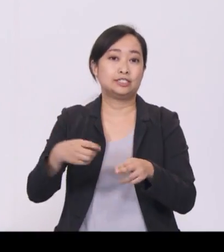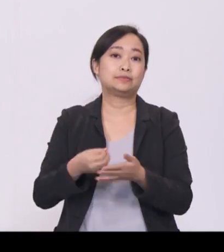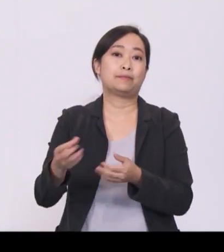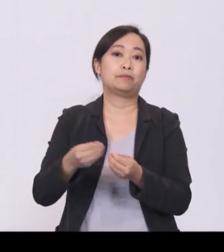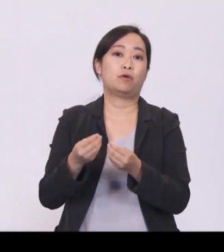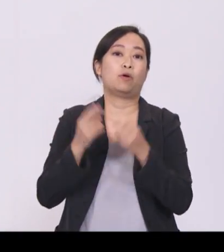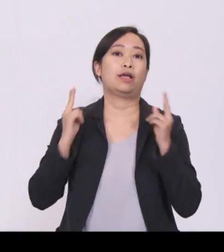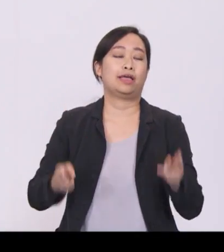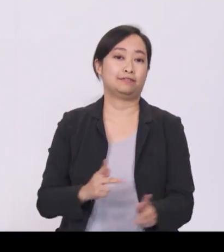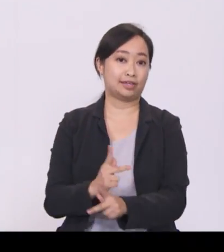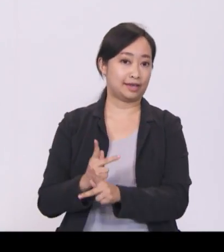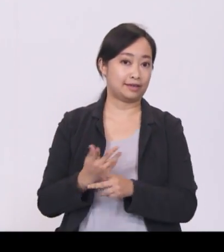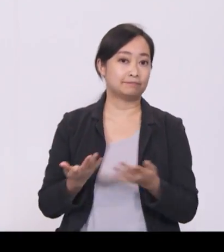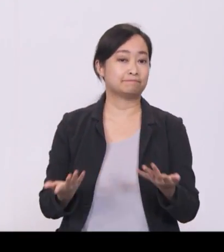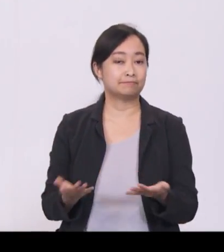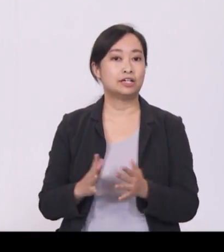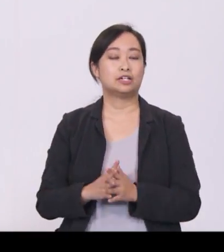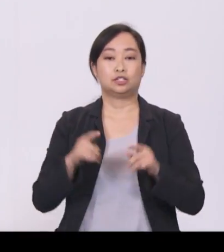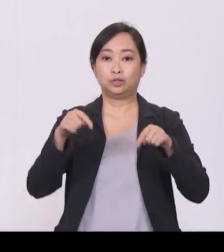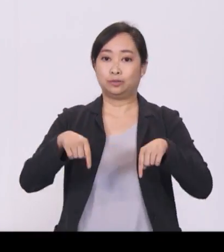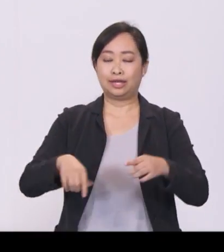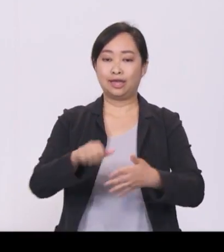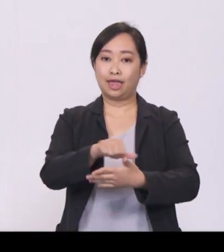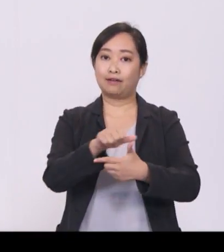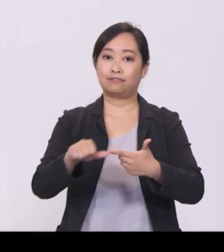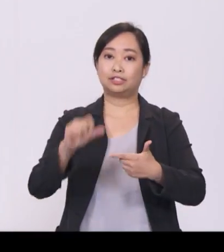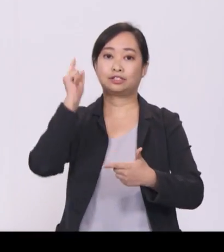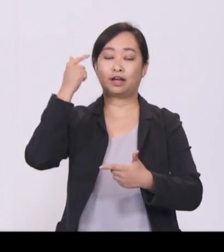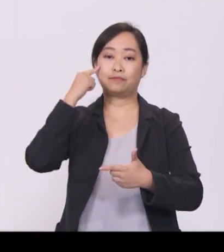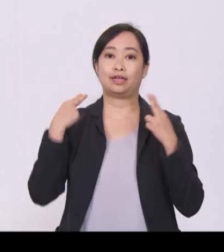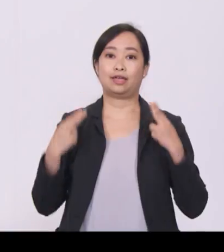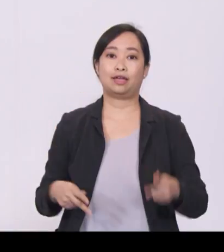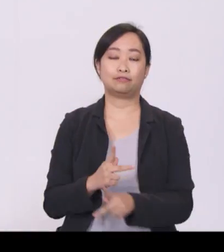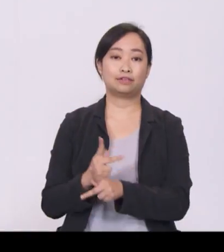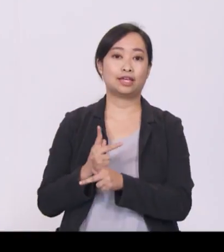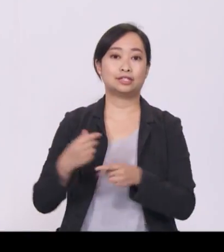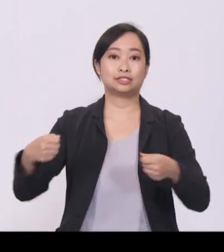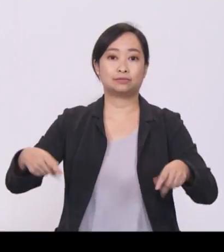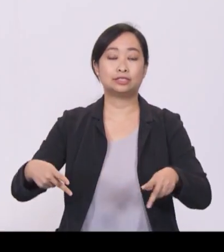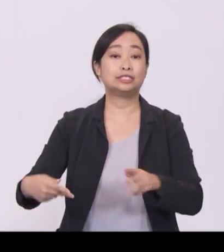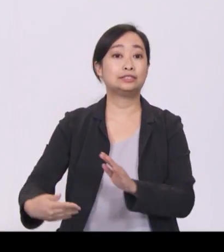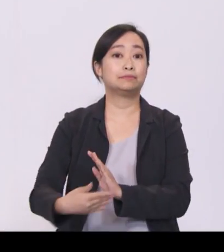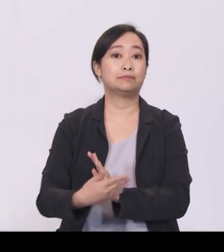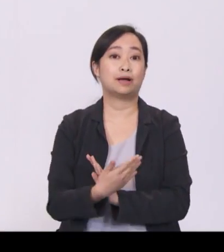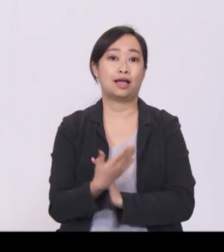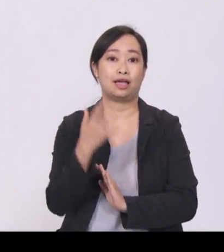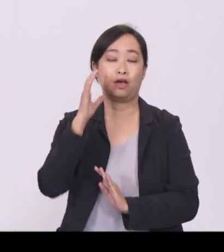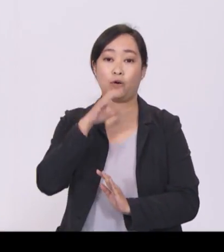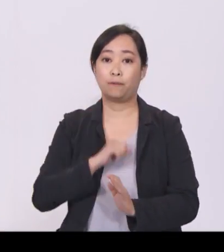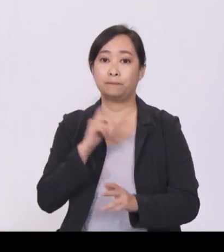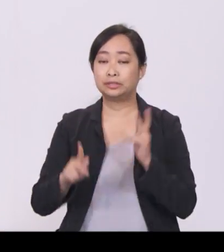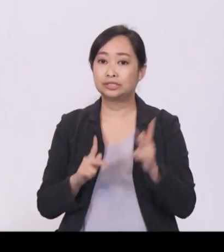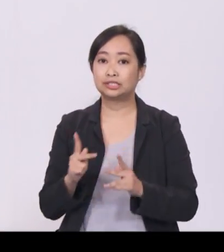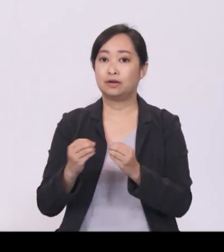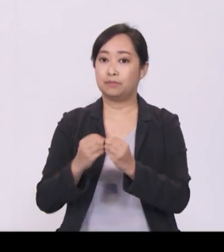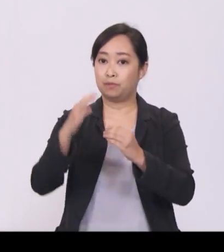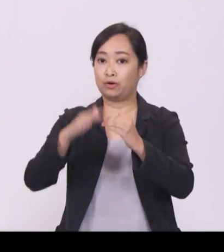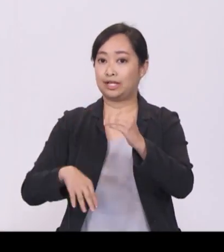Today, the average annual government healthcare subsidies received by an elderly person is more than six times that of a younger